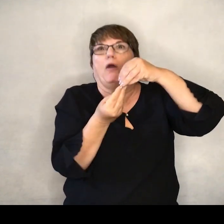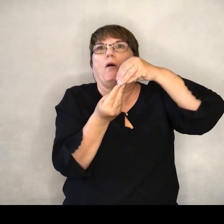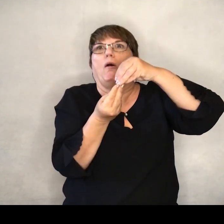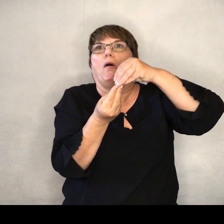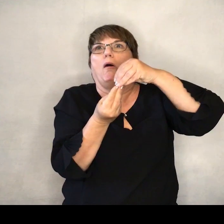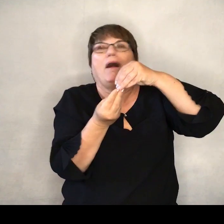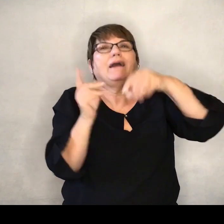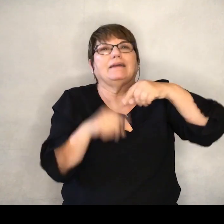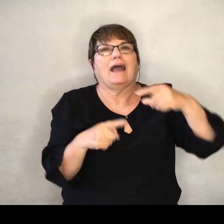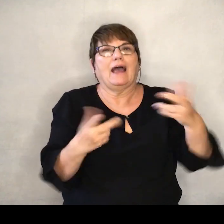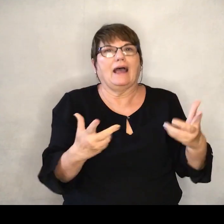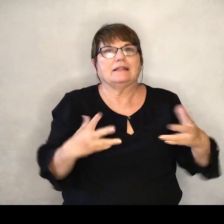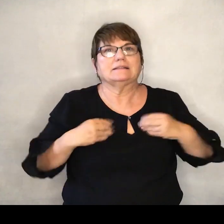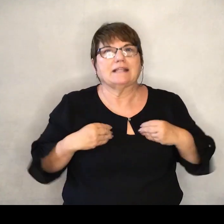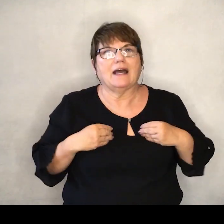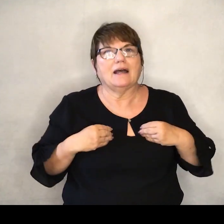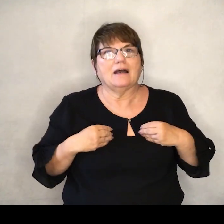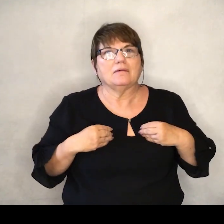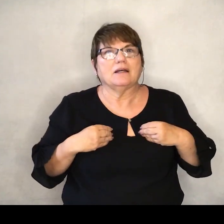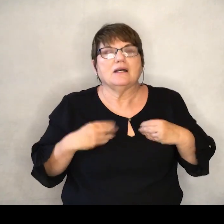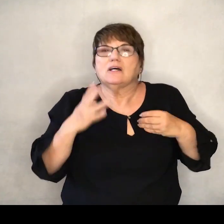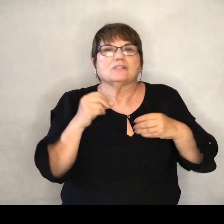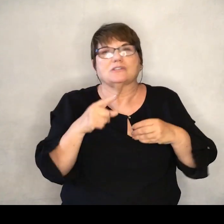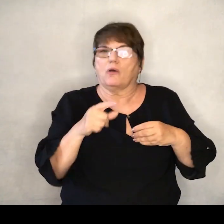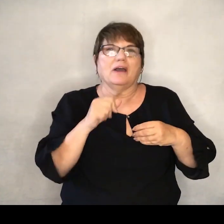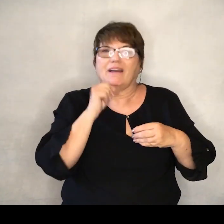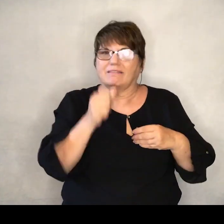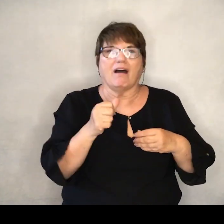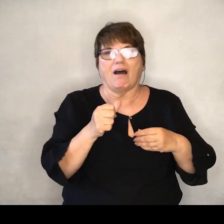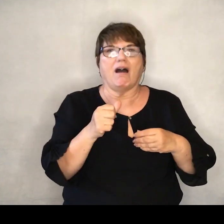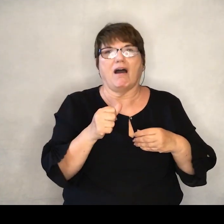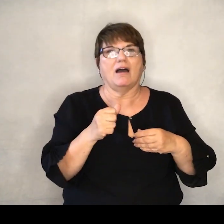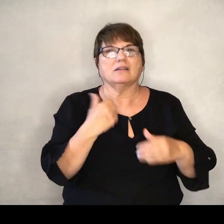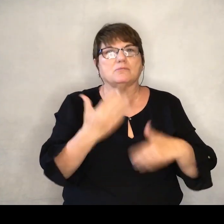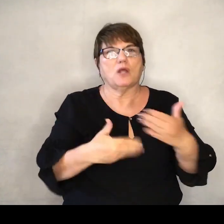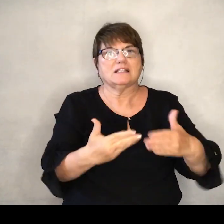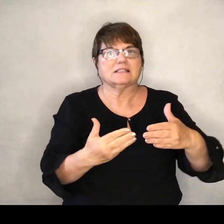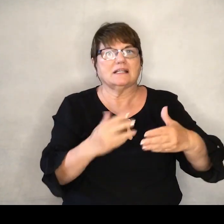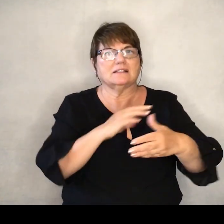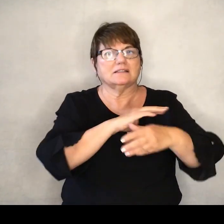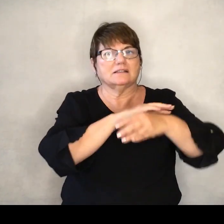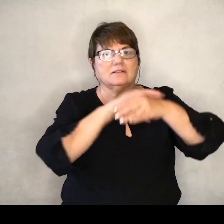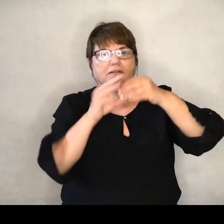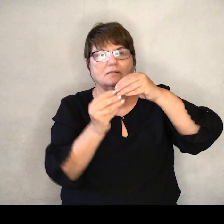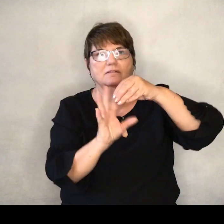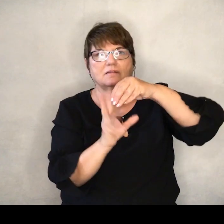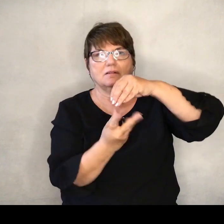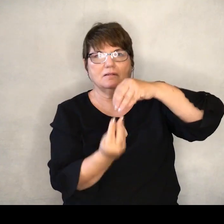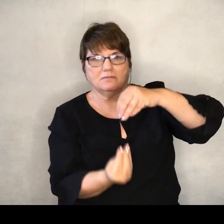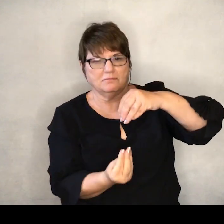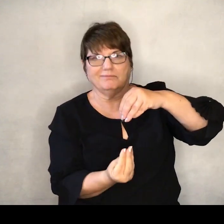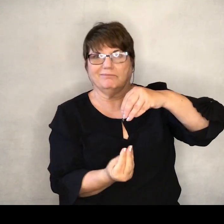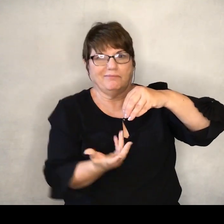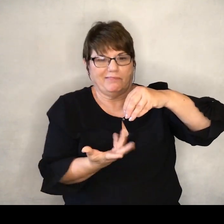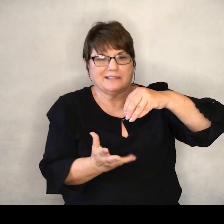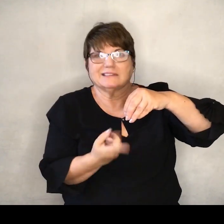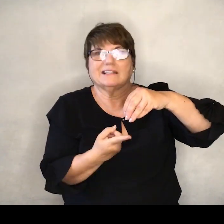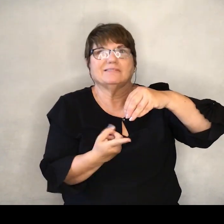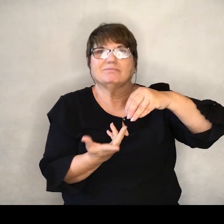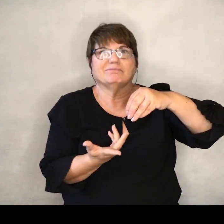handle. So he doesn't go and wrap himself in that cocoon. That's going to be it, right?